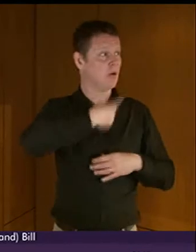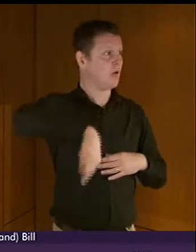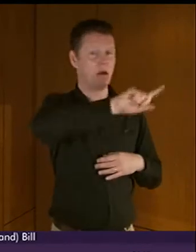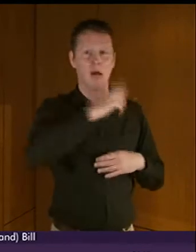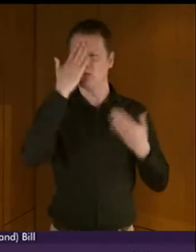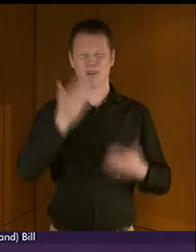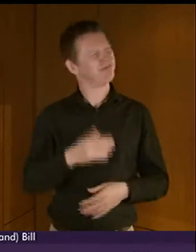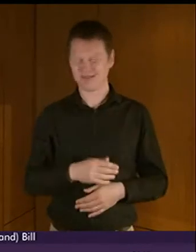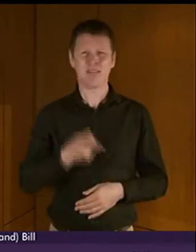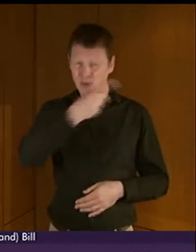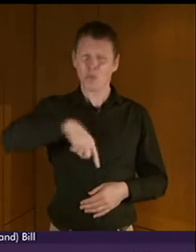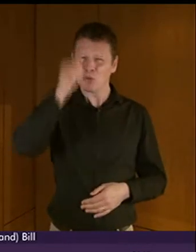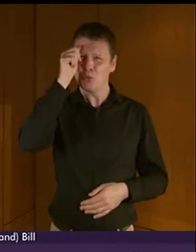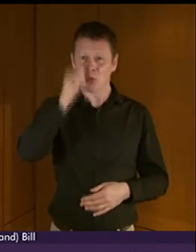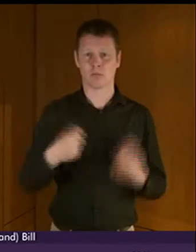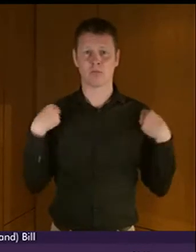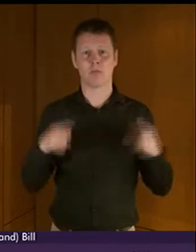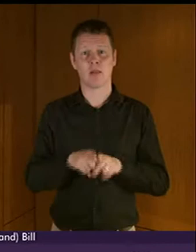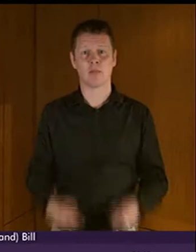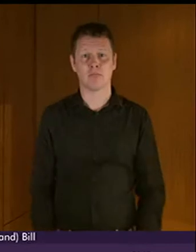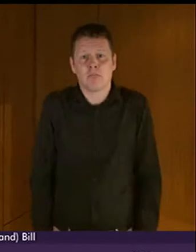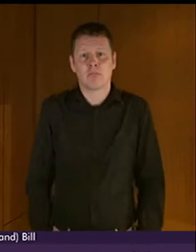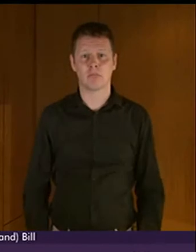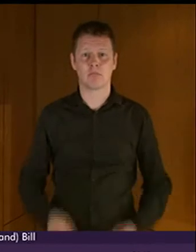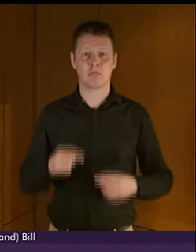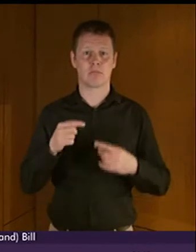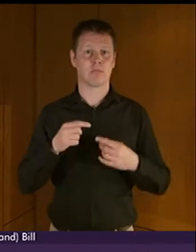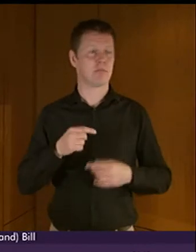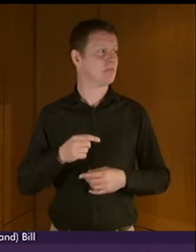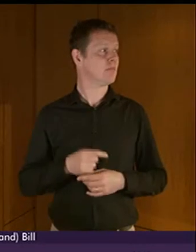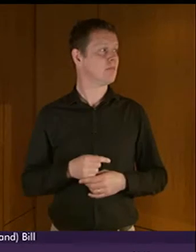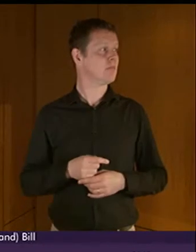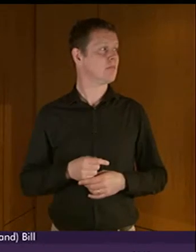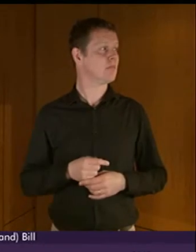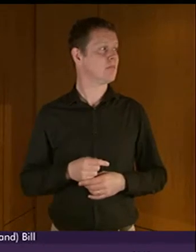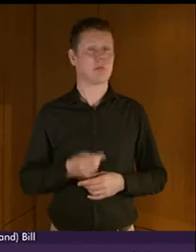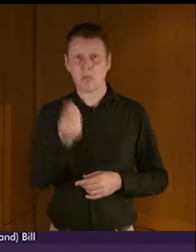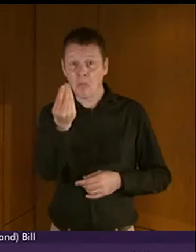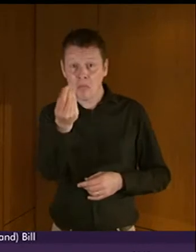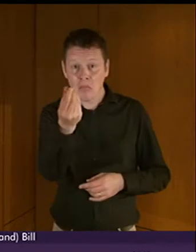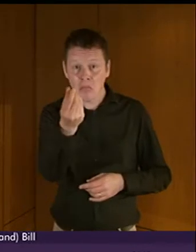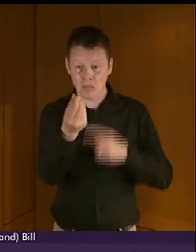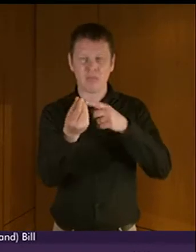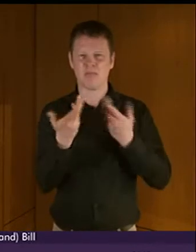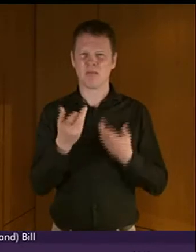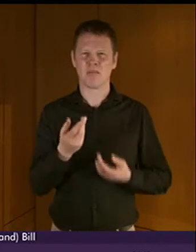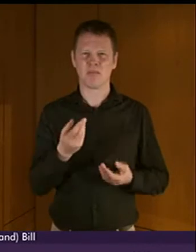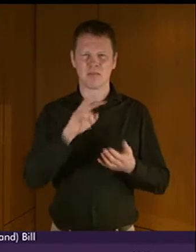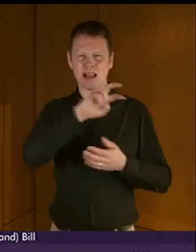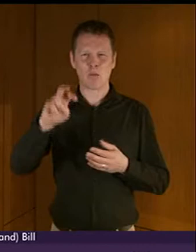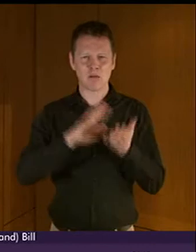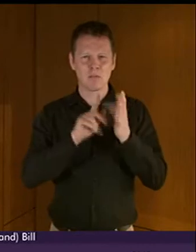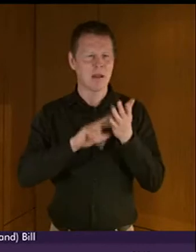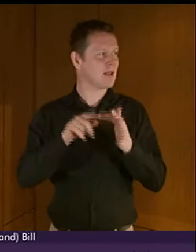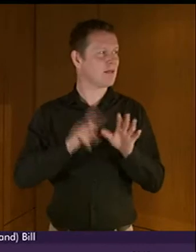is immediately recognised as doubt. The fingers like that is money, and this is do you